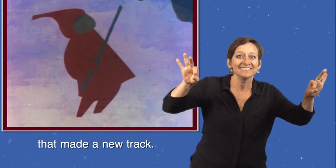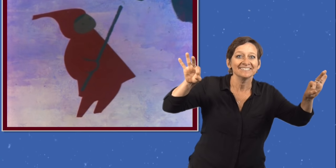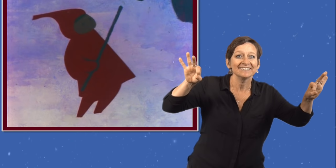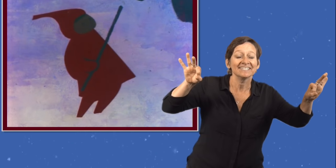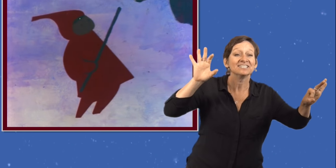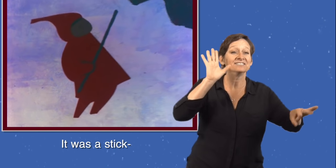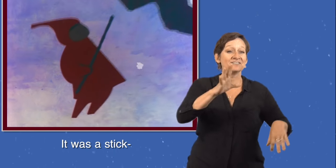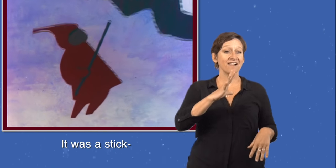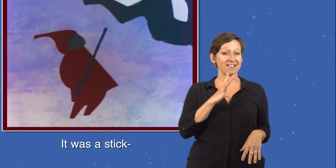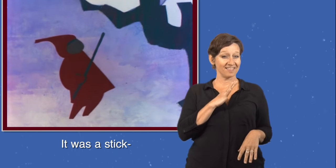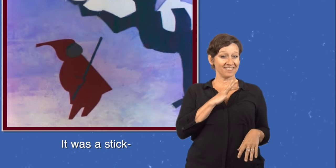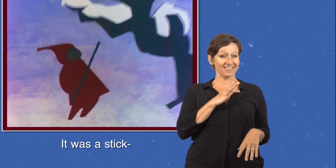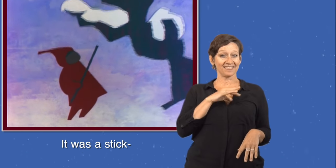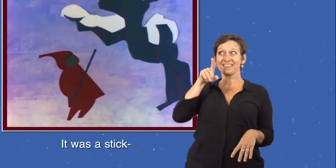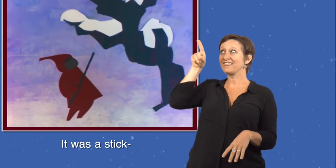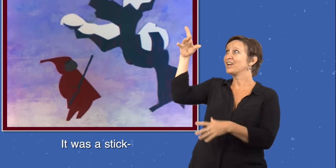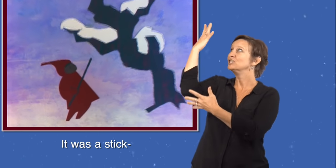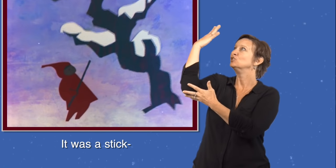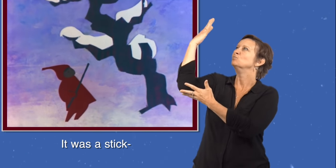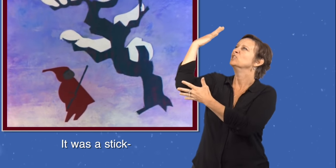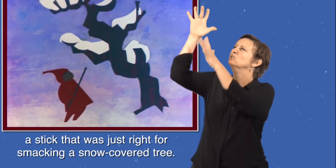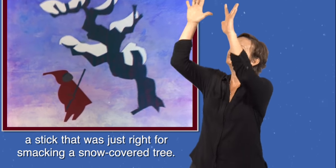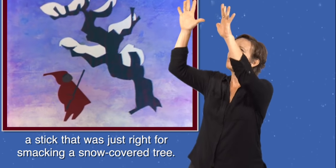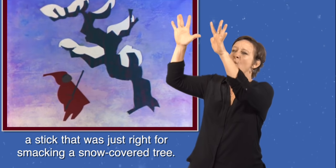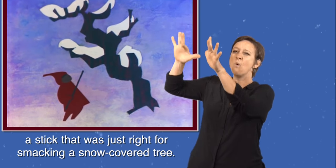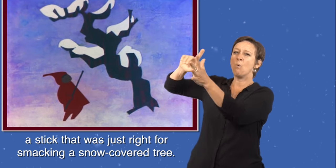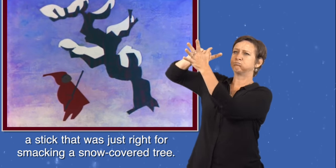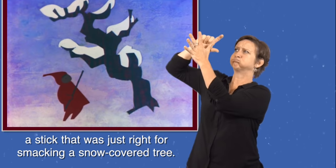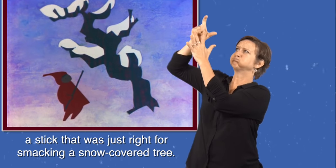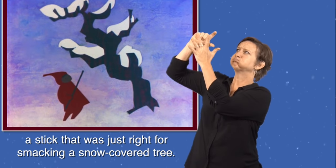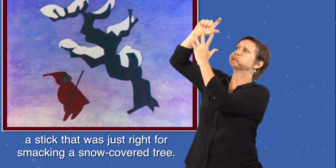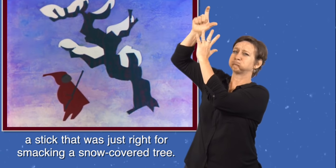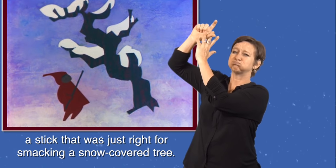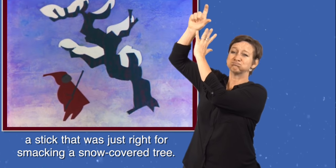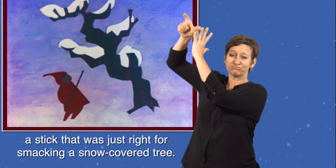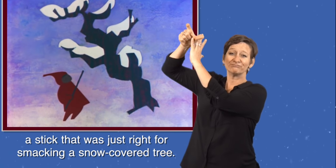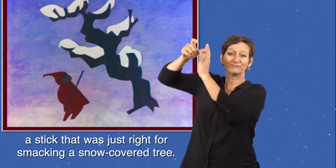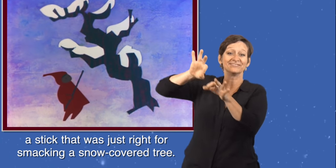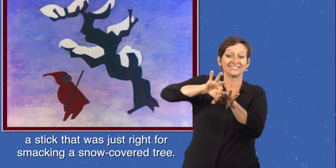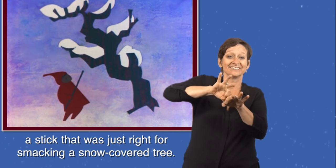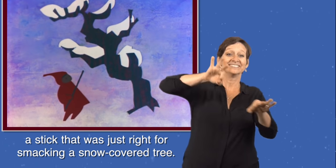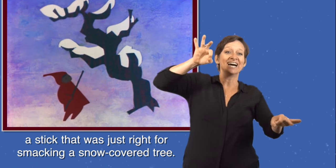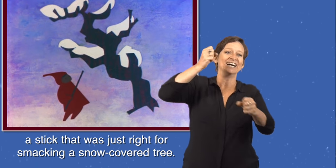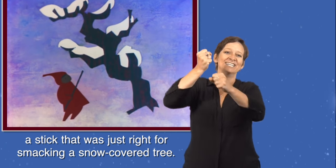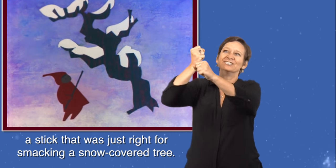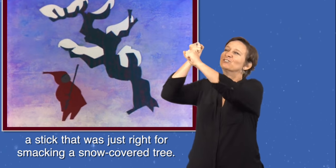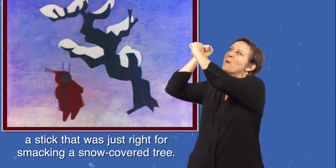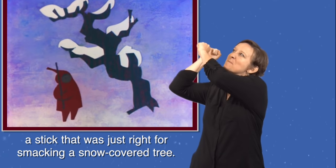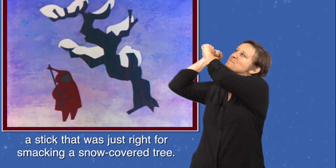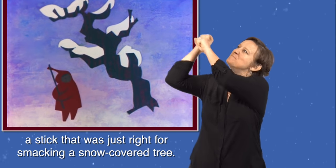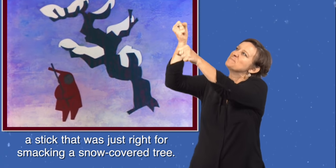It was a stick. A stick that was just right for smacking a snow-covered tree.